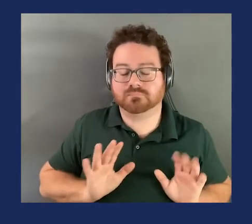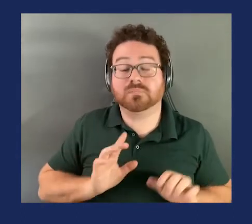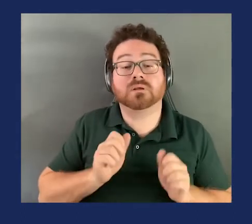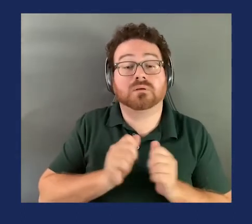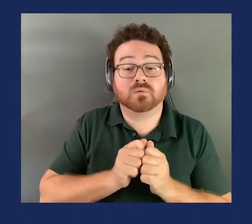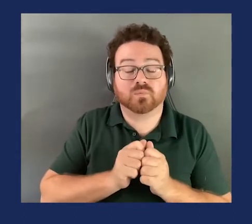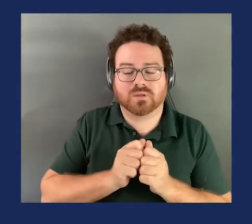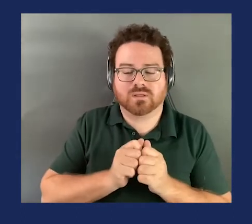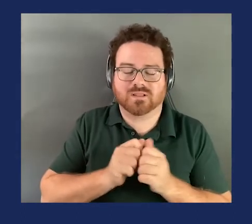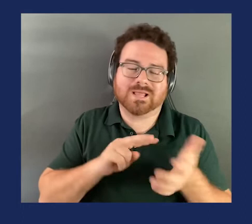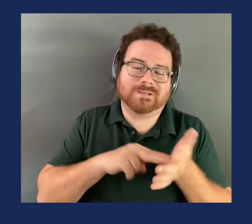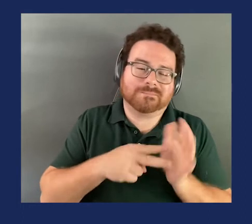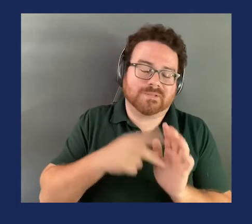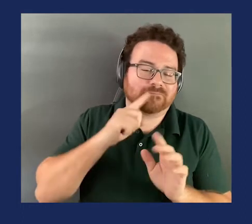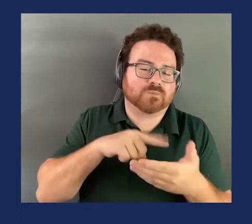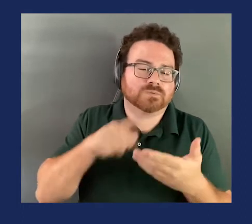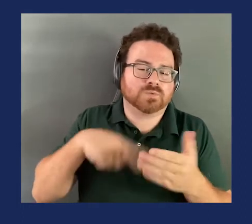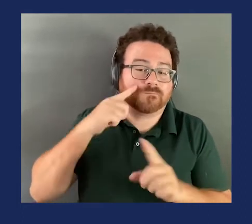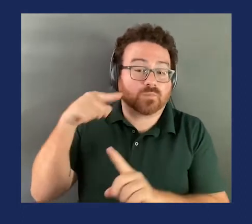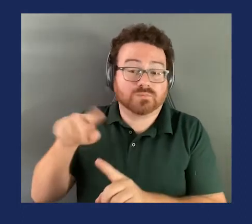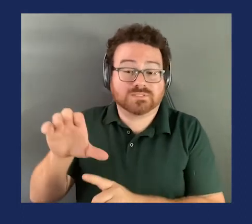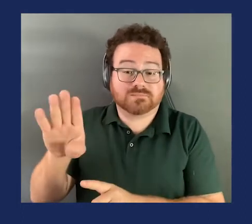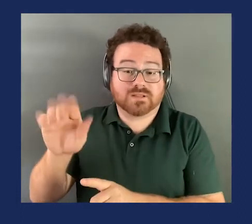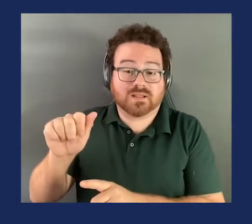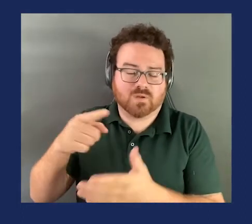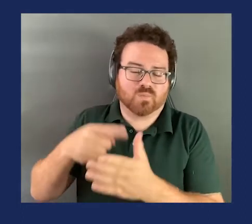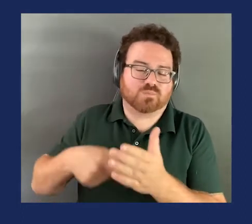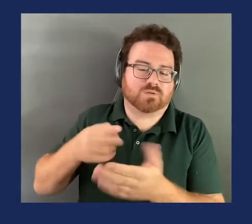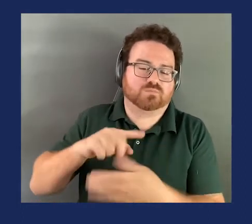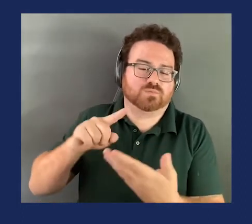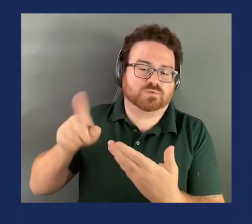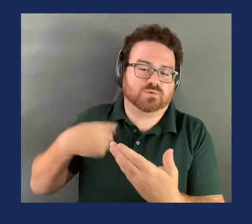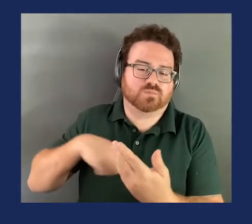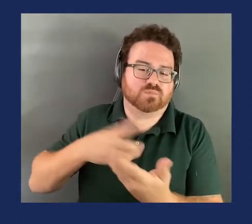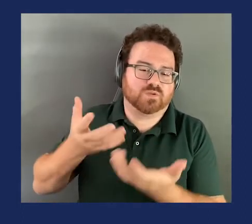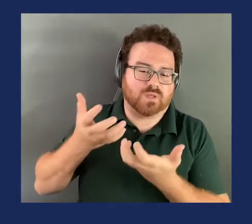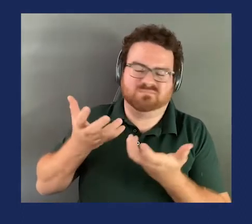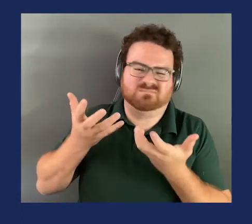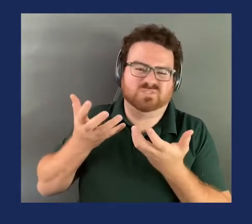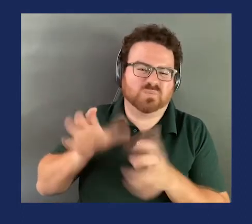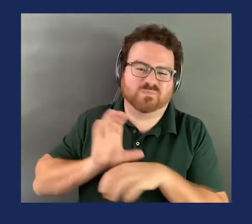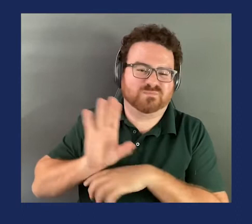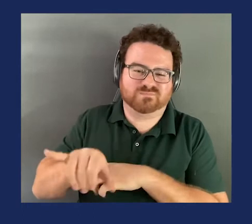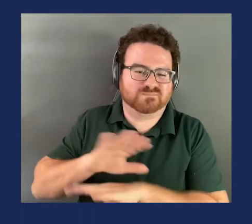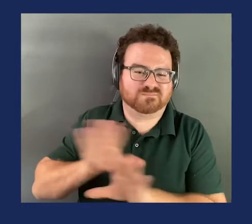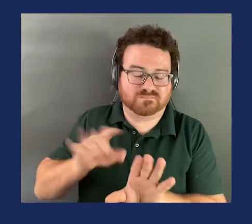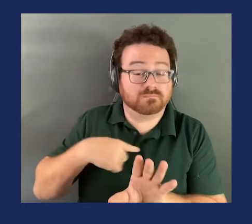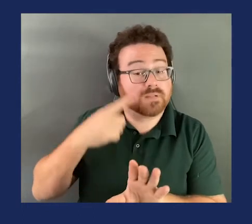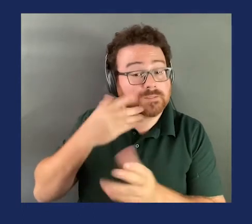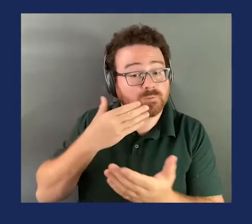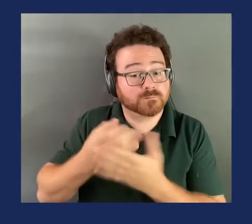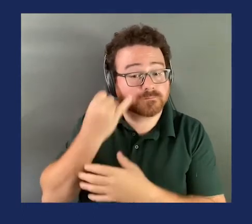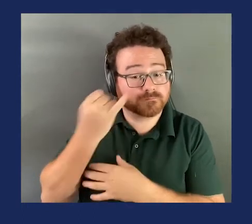CBA ultimately to end up. So with that, I do think it's a good idea to receive